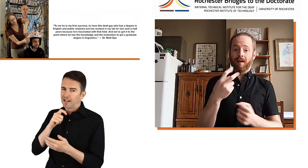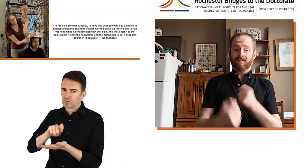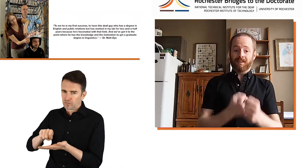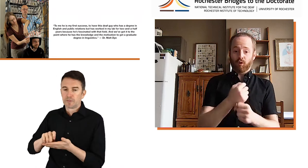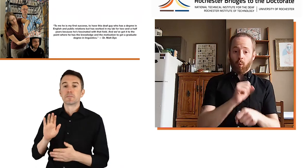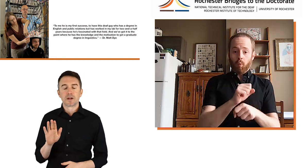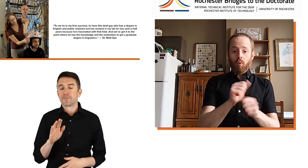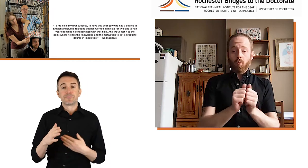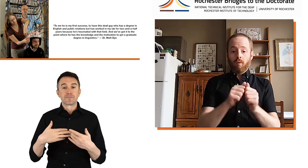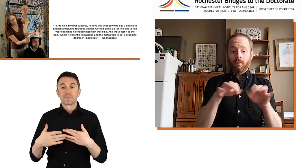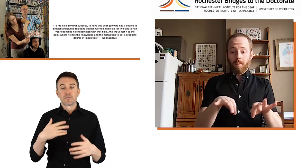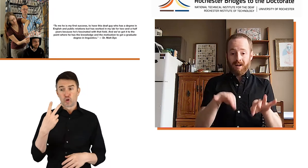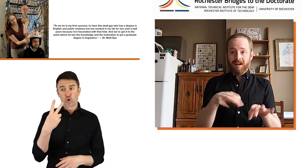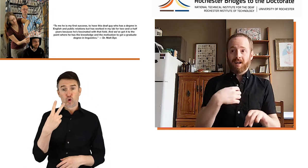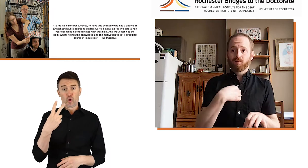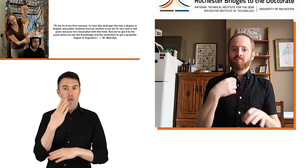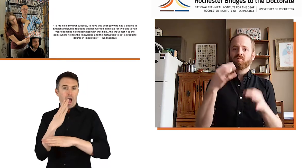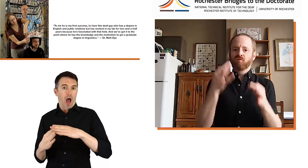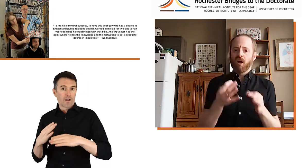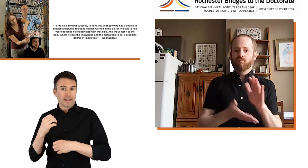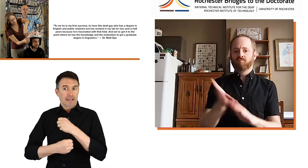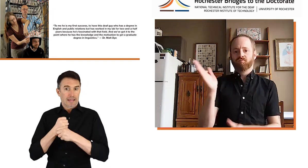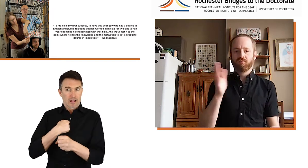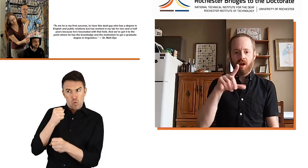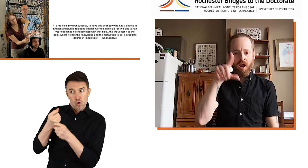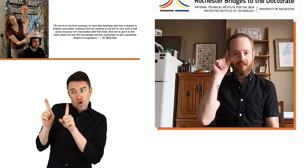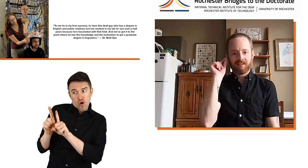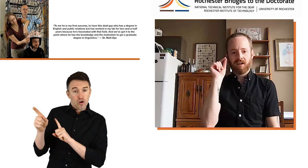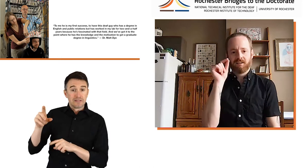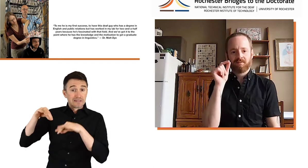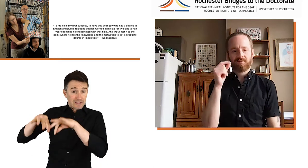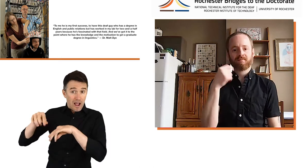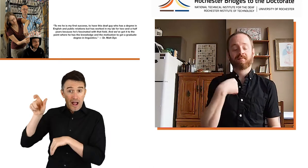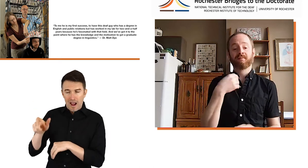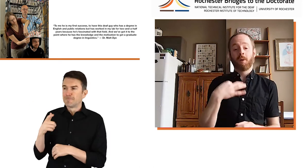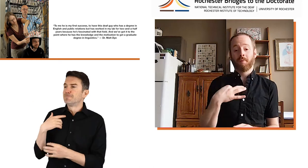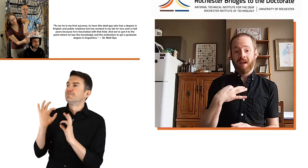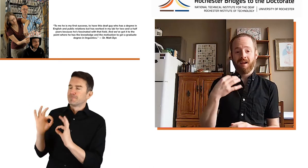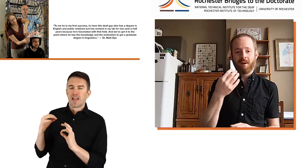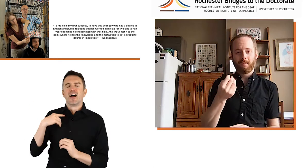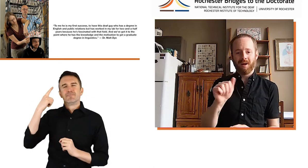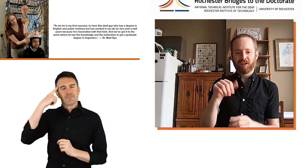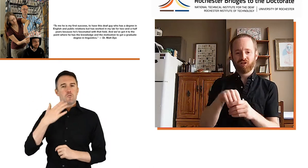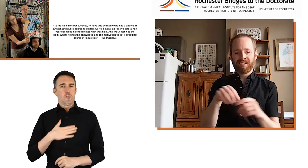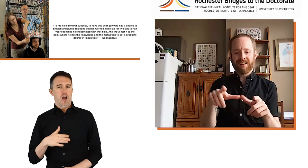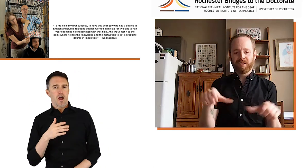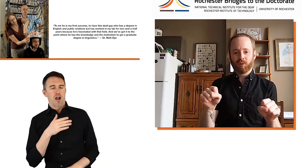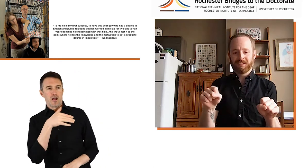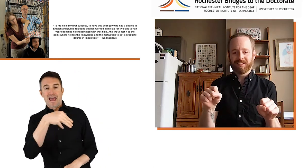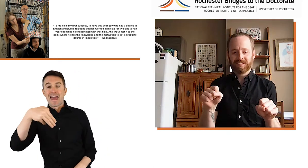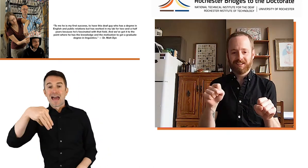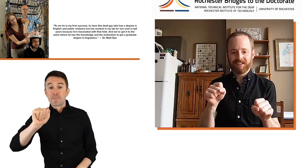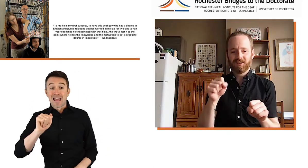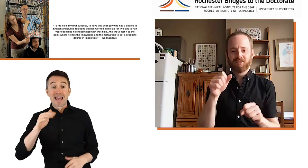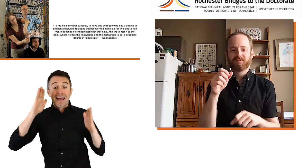for the last two and a half years that I worked with Matt Dye, I decided at the end of that to go to Gallaudet. I applied for